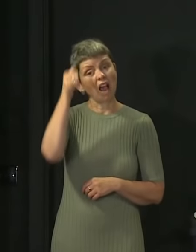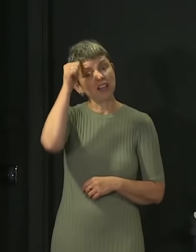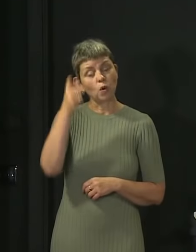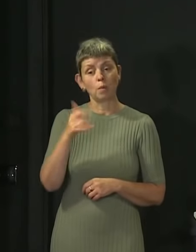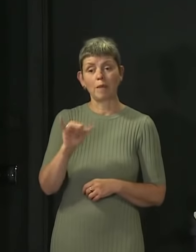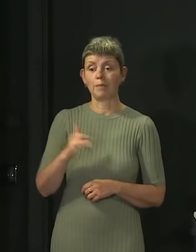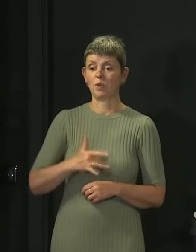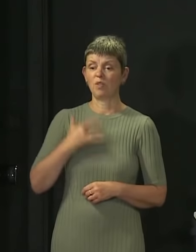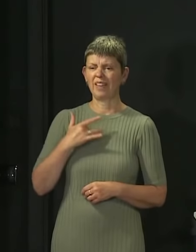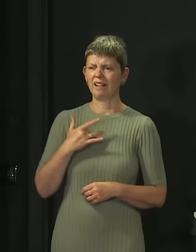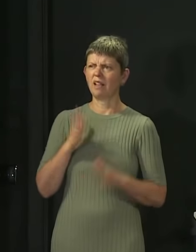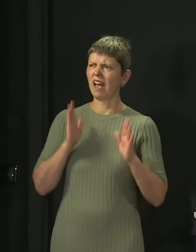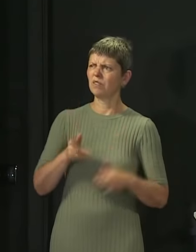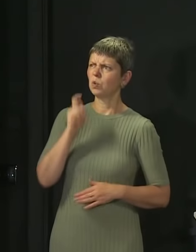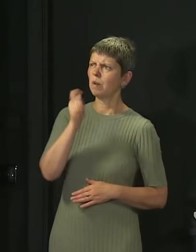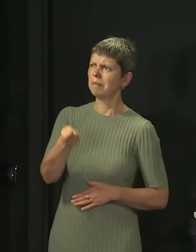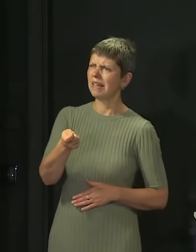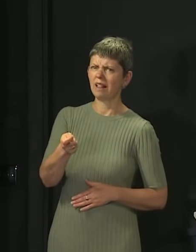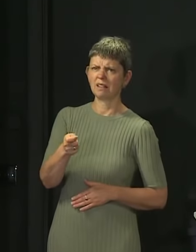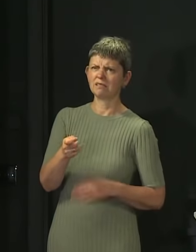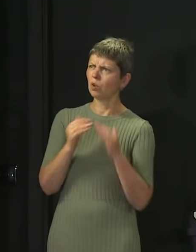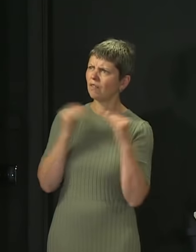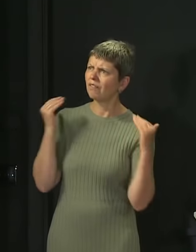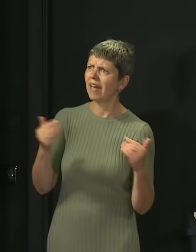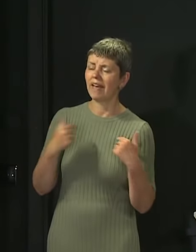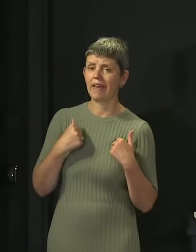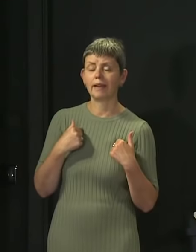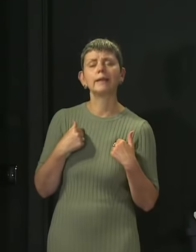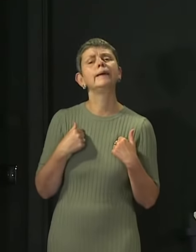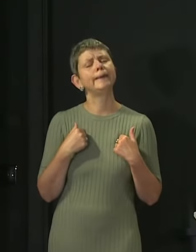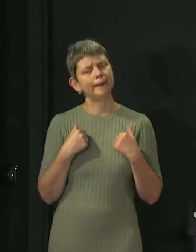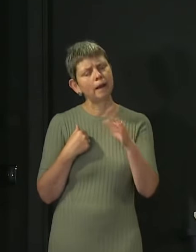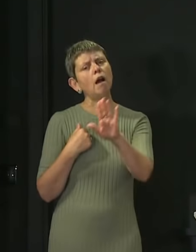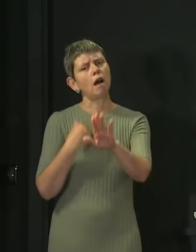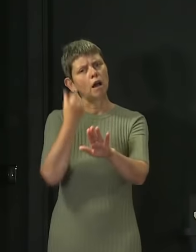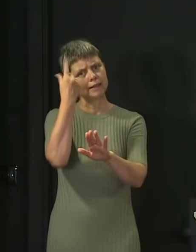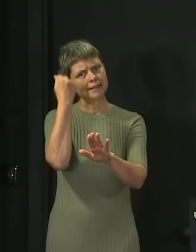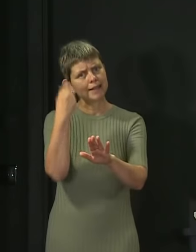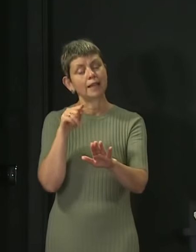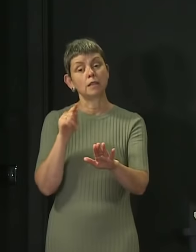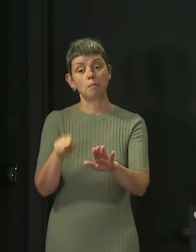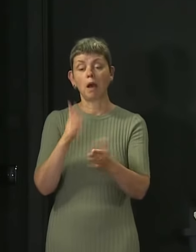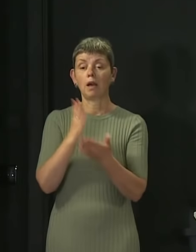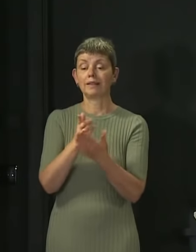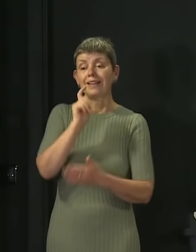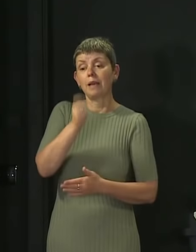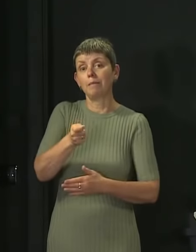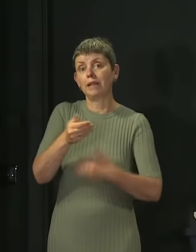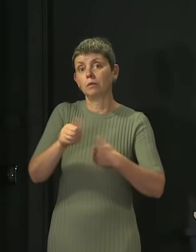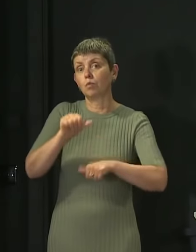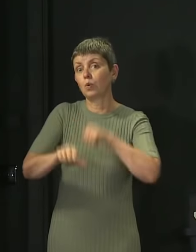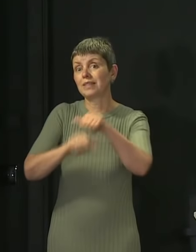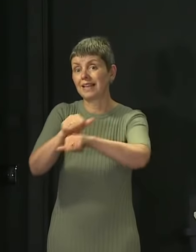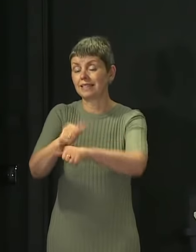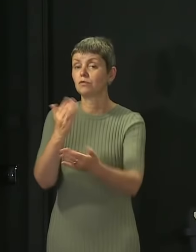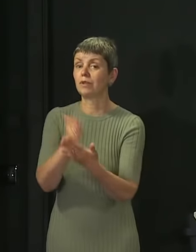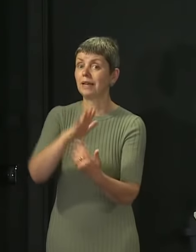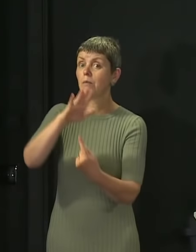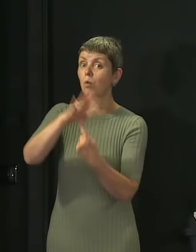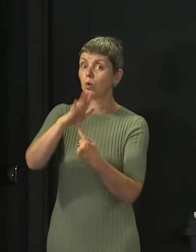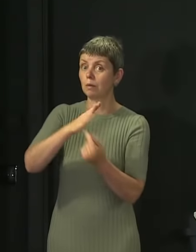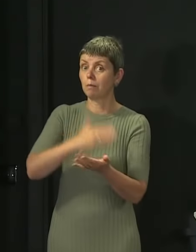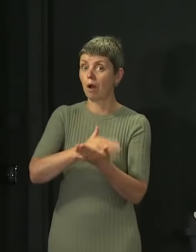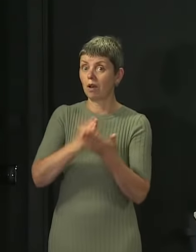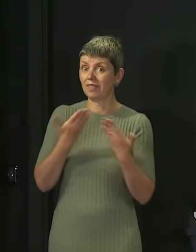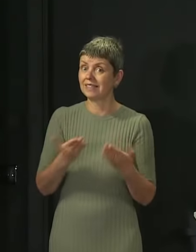but we are in a unique situation this year. And that is why we've had to take this phased way of making sure that we have an exam or a